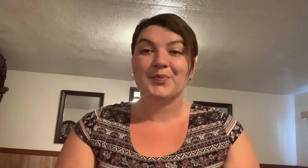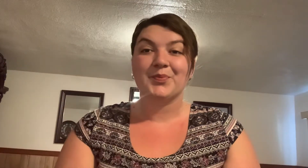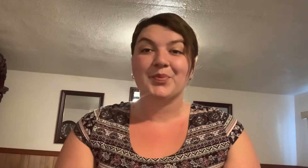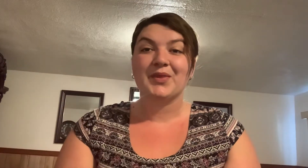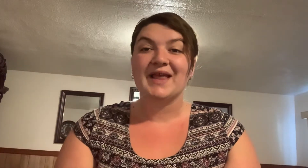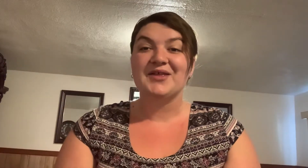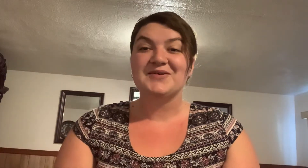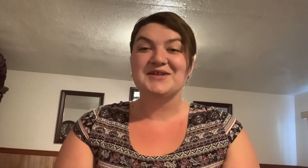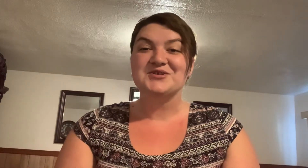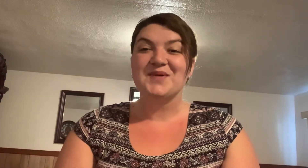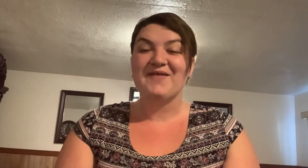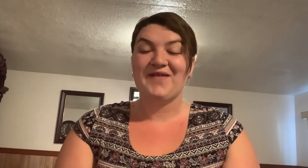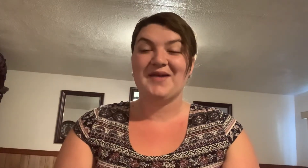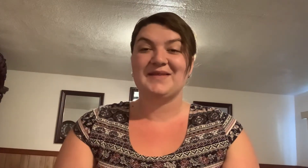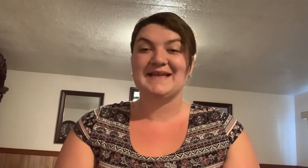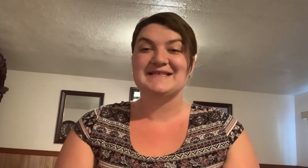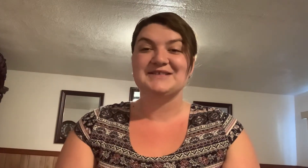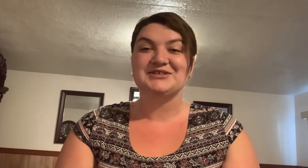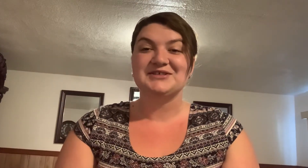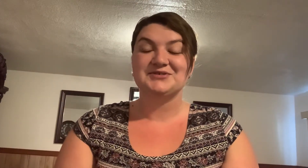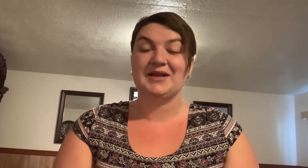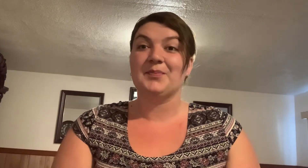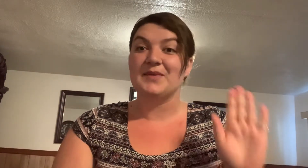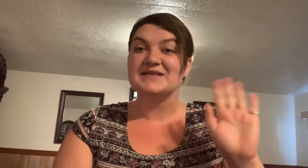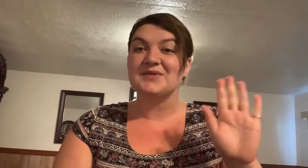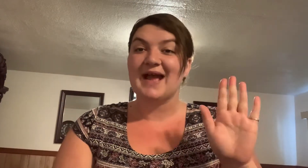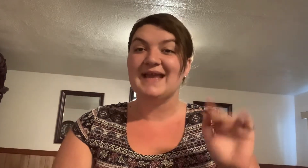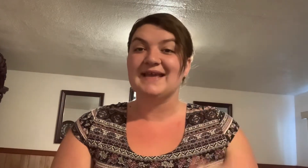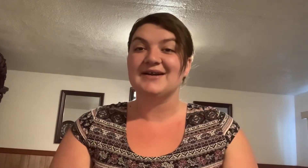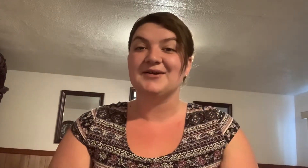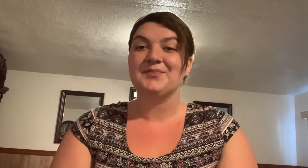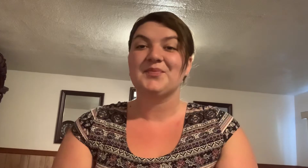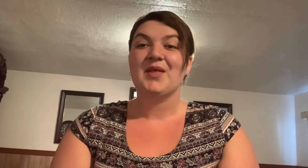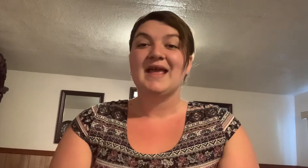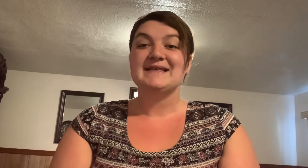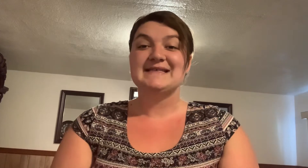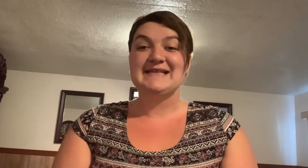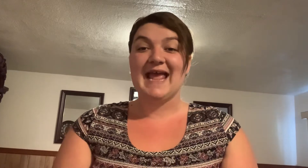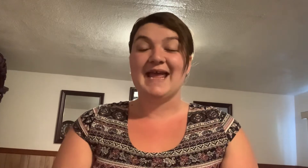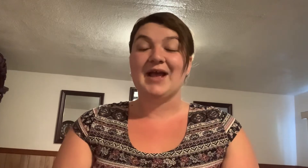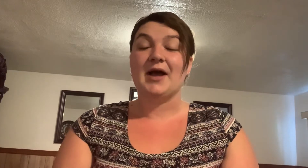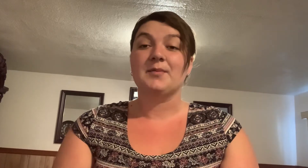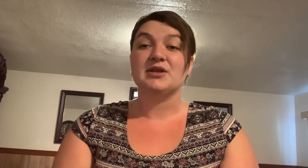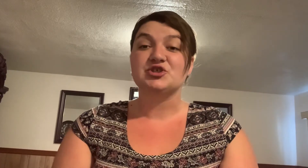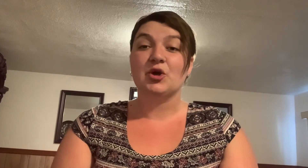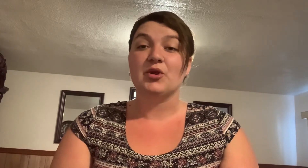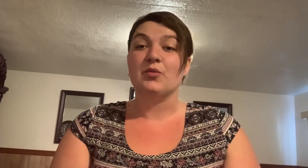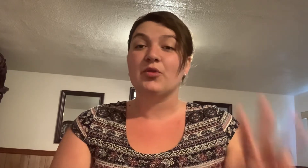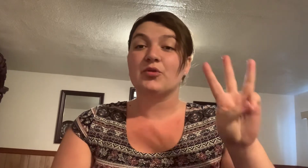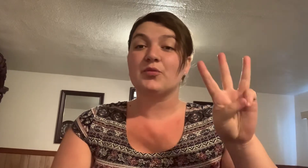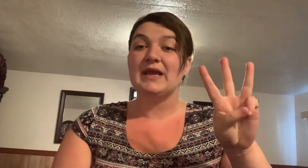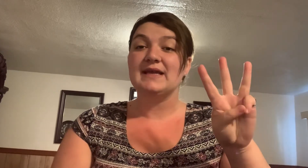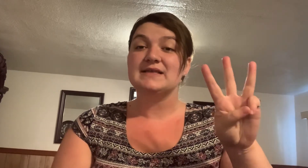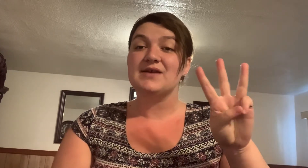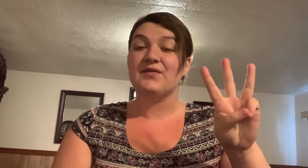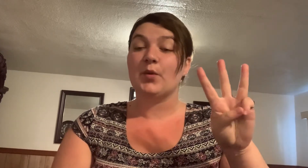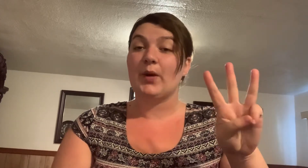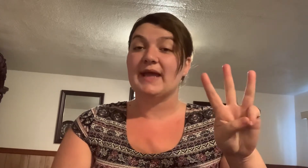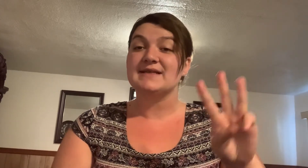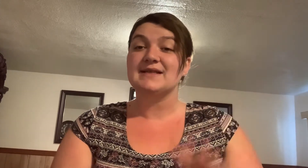Hello Nature's Way families and children, Miss Rye here. Today I'm going to show you three different ways that